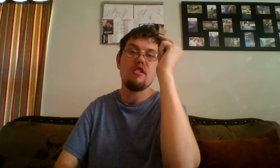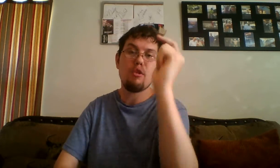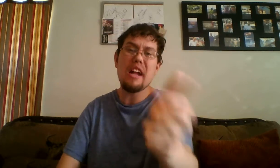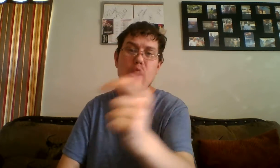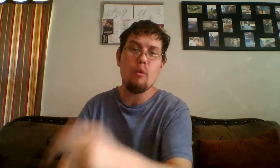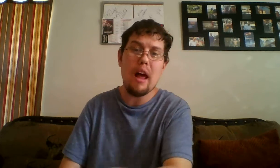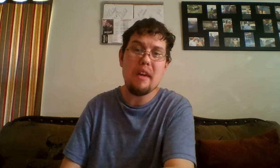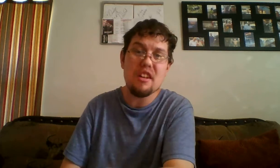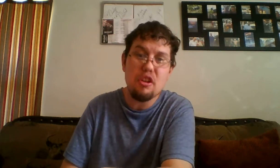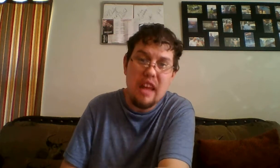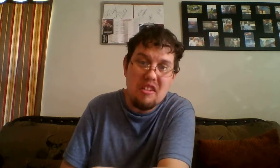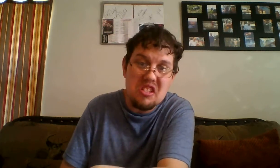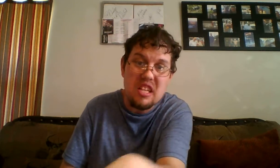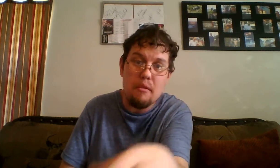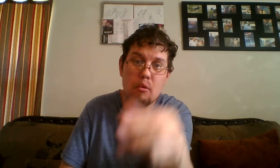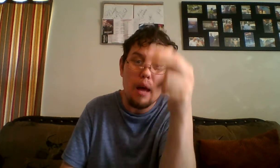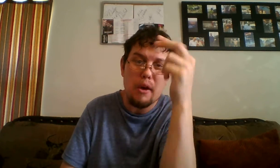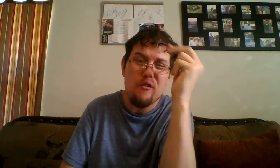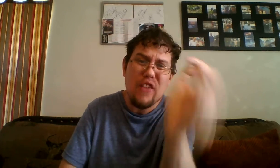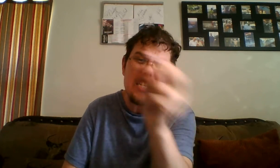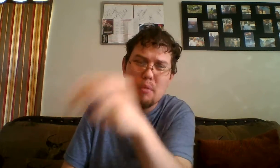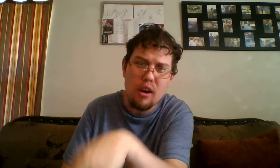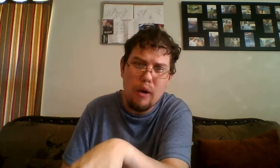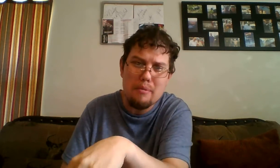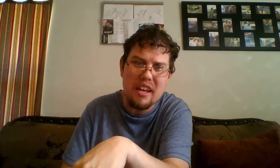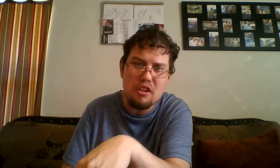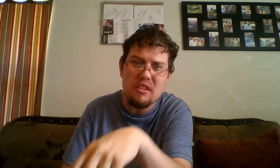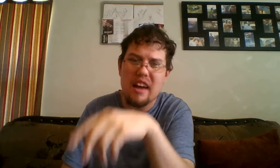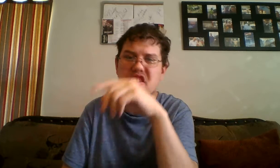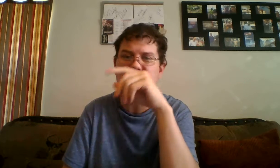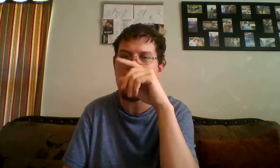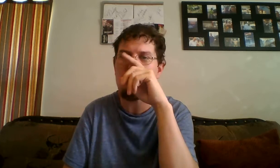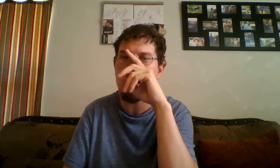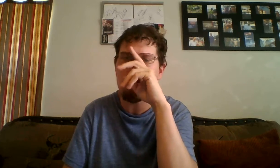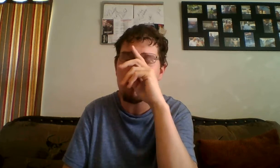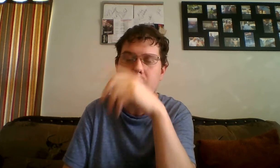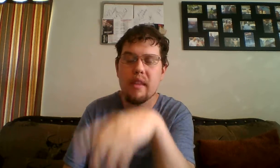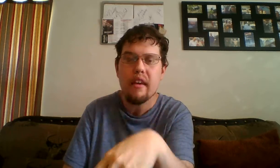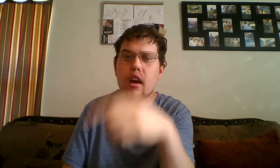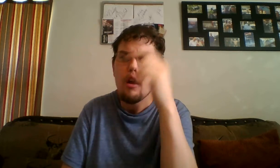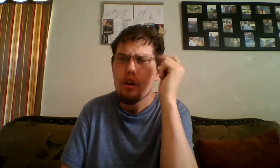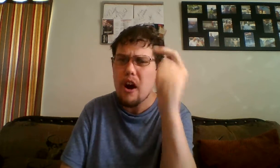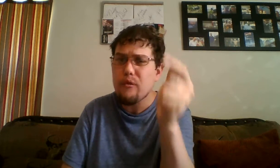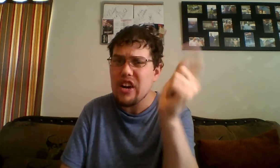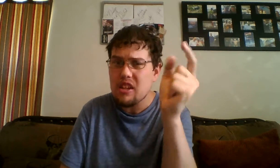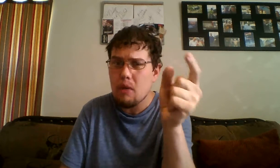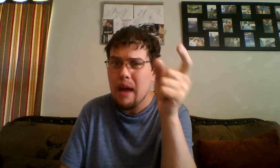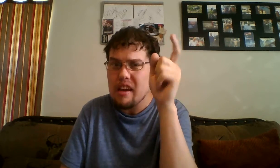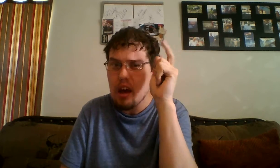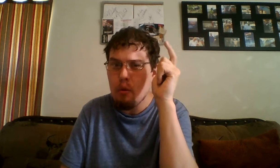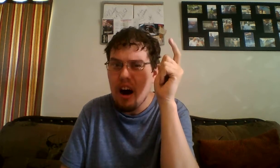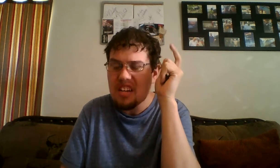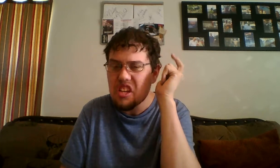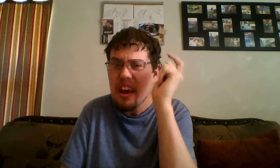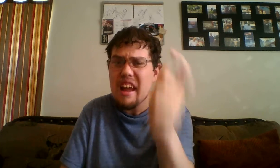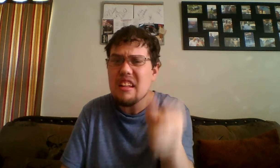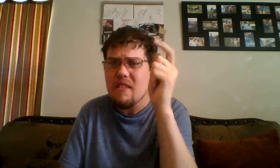Twitter, Webby at 2007 Webby. Facebook, Webby at 2007 Webby. Don't forget to go back and watch any